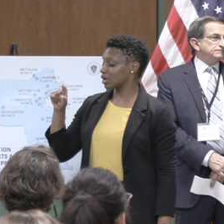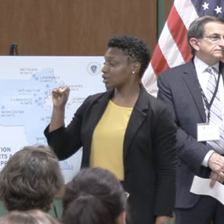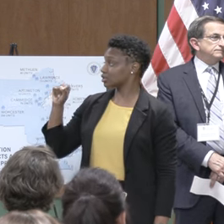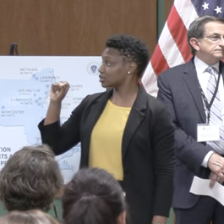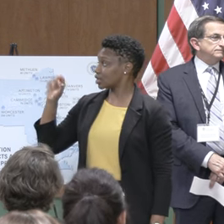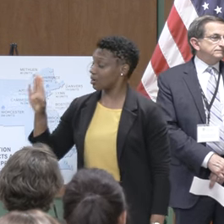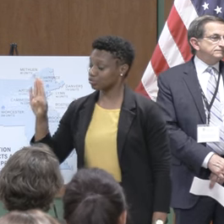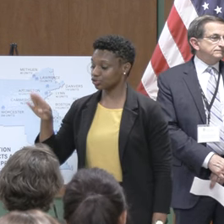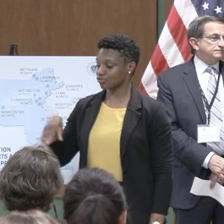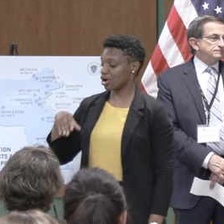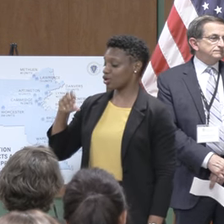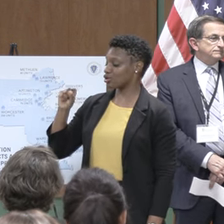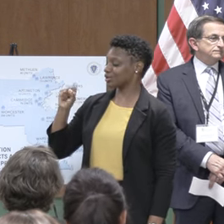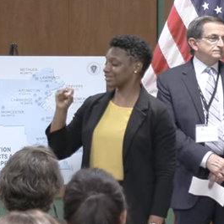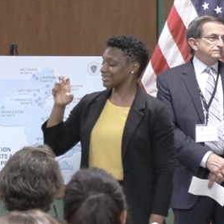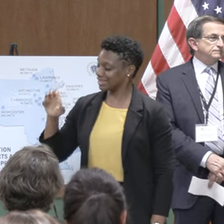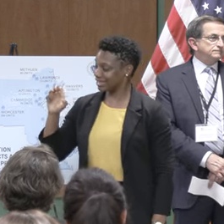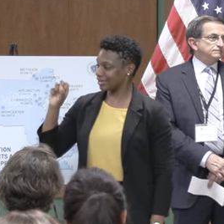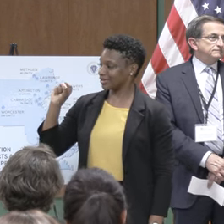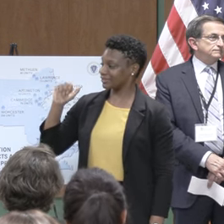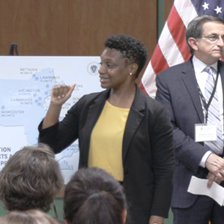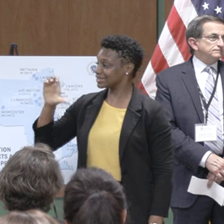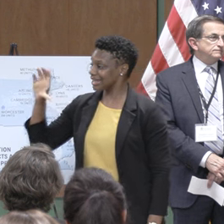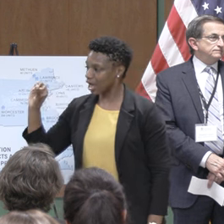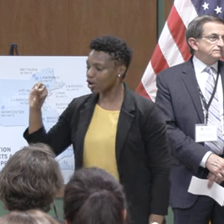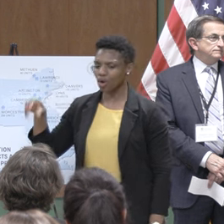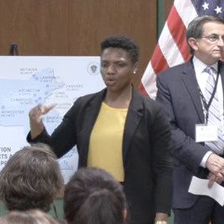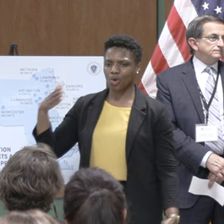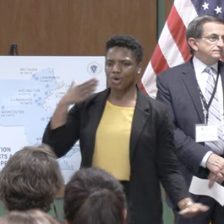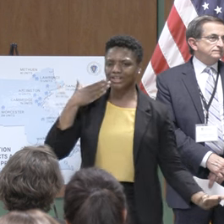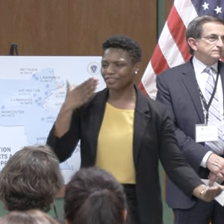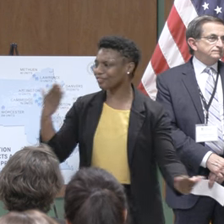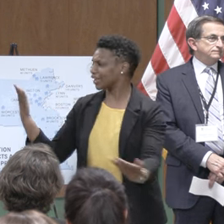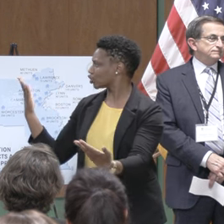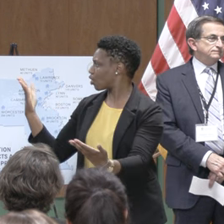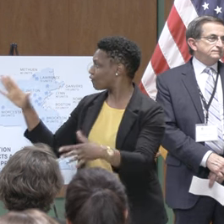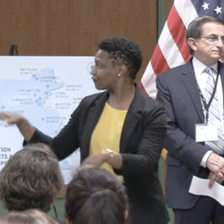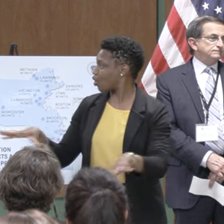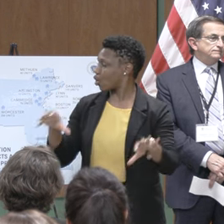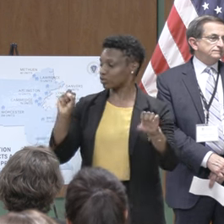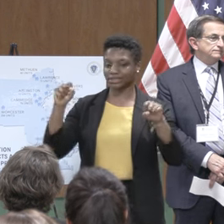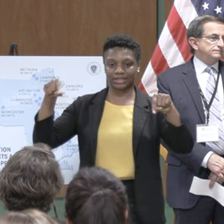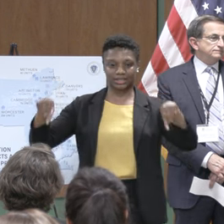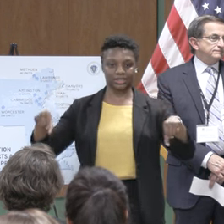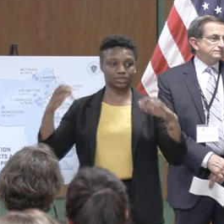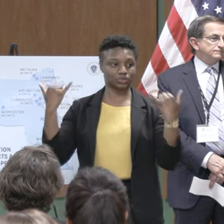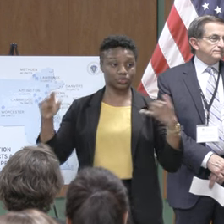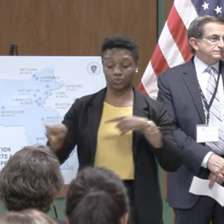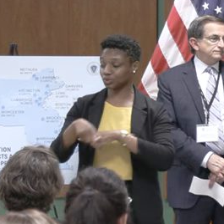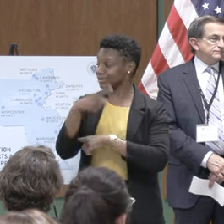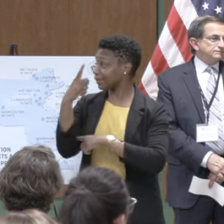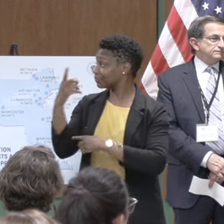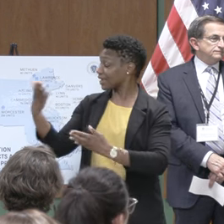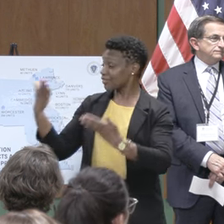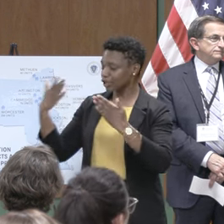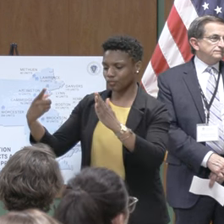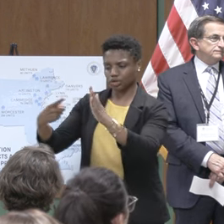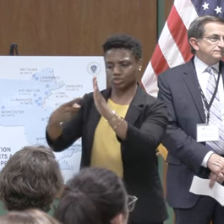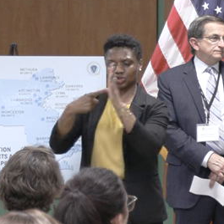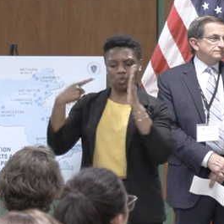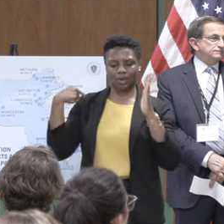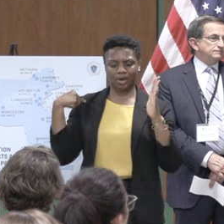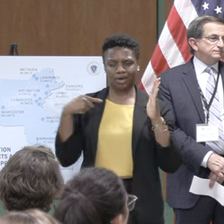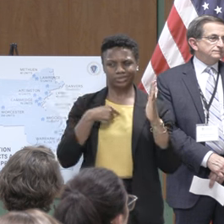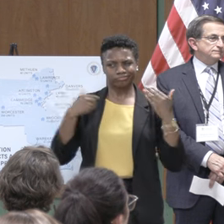and the New England Homes for the Deaf for hosting us today thank you for showing us how